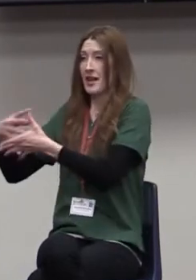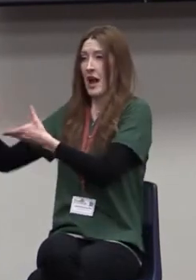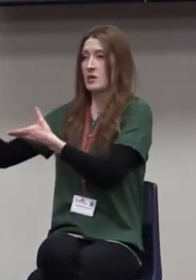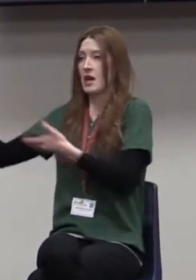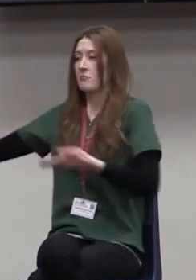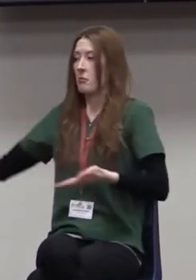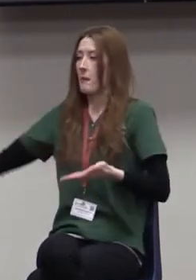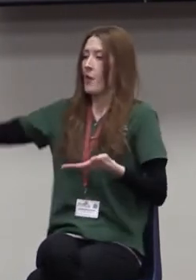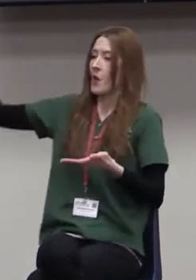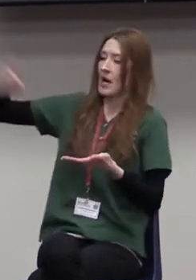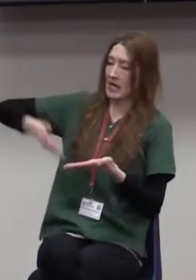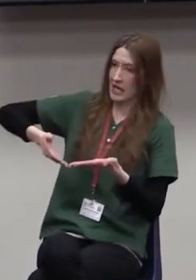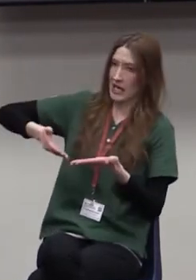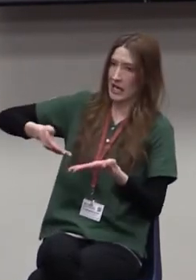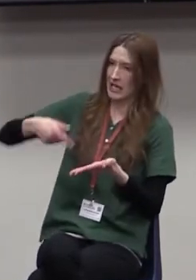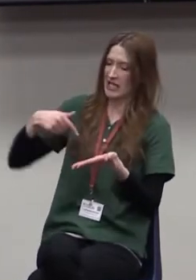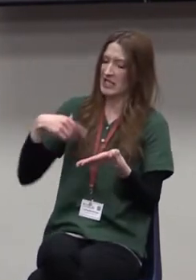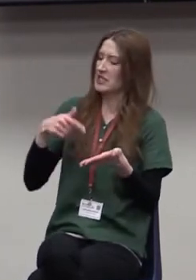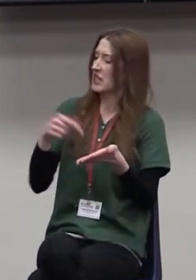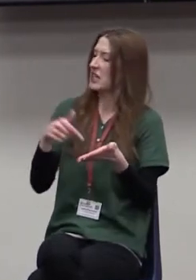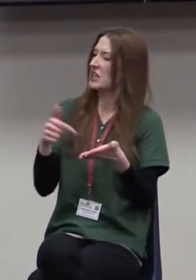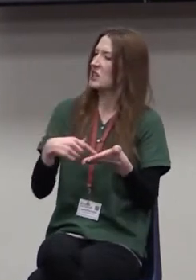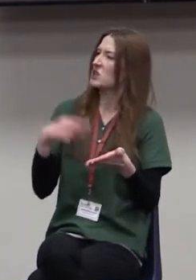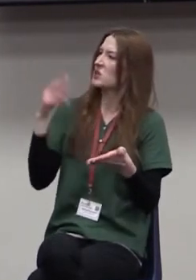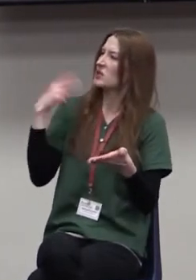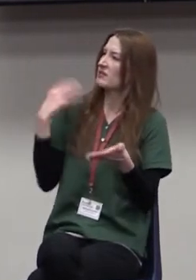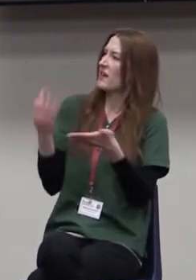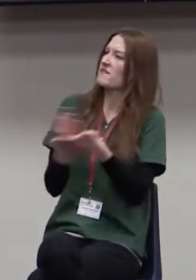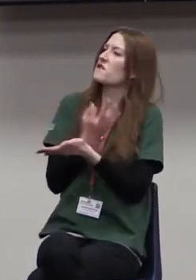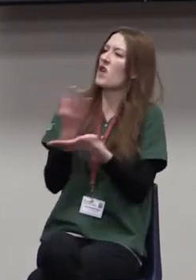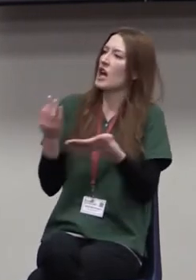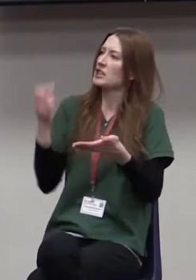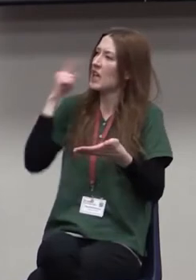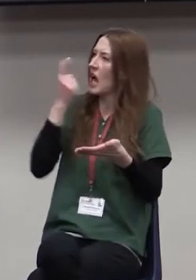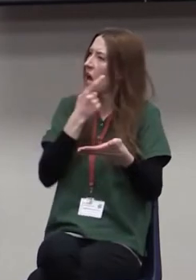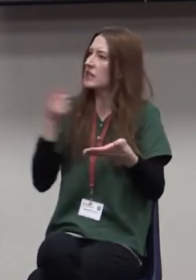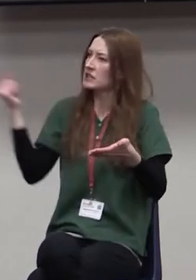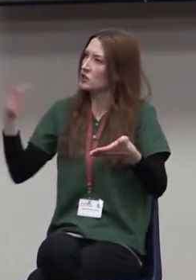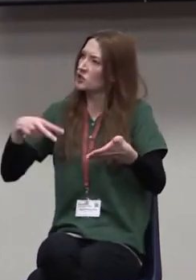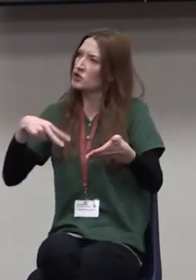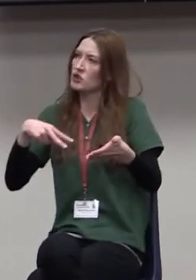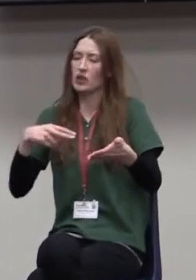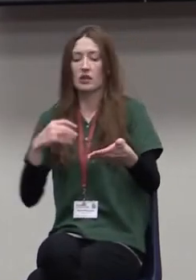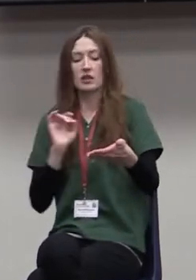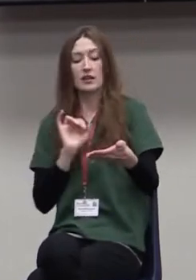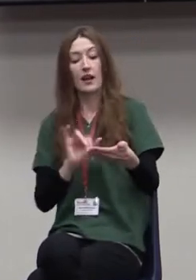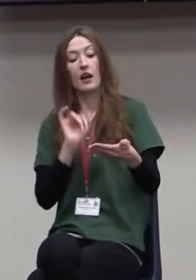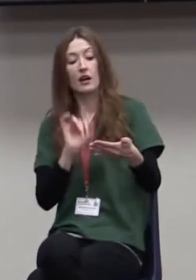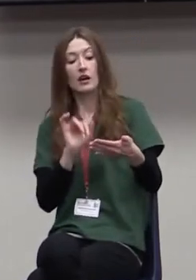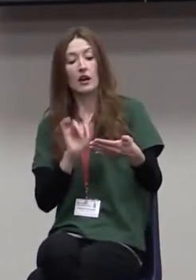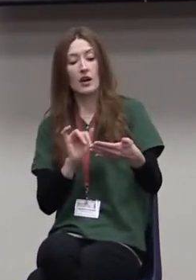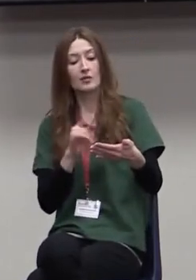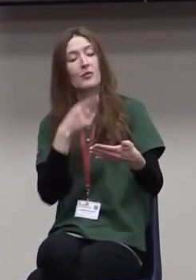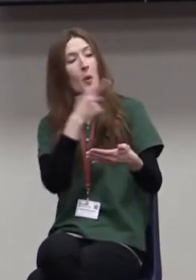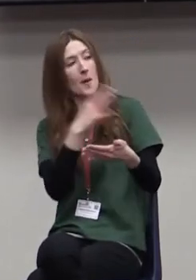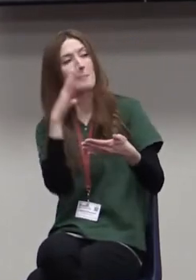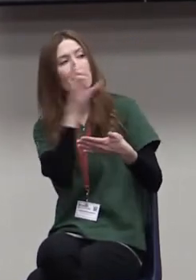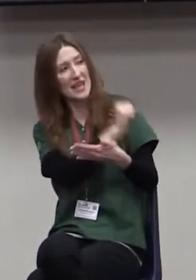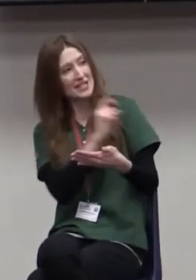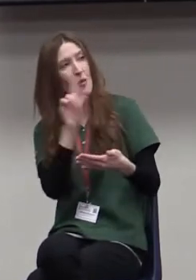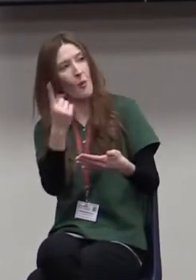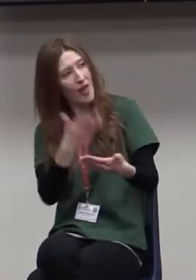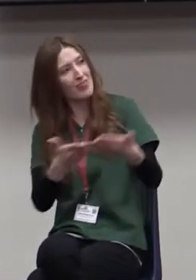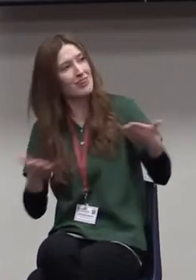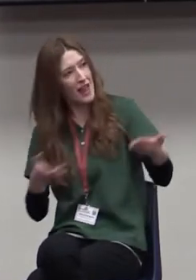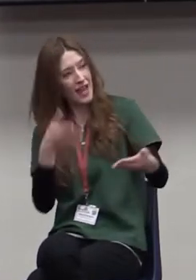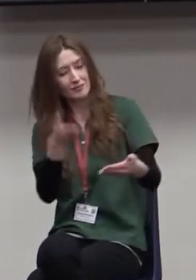who can look at that and be able to say through fresh eyes, you're missing something here. And here's what it is. Because